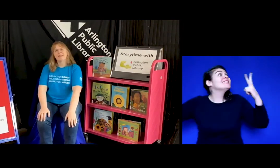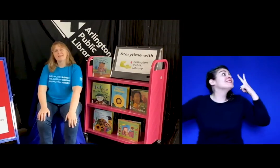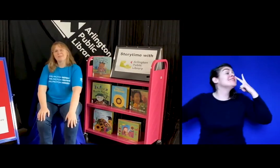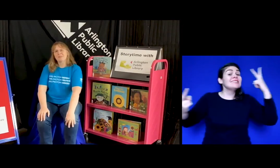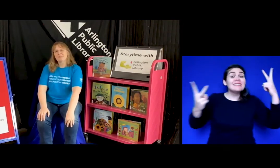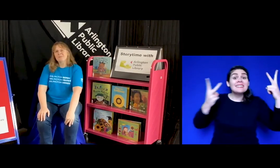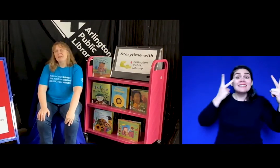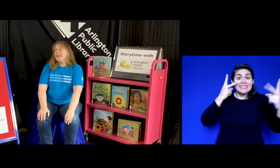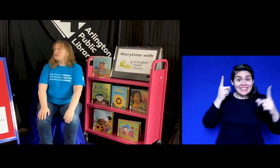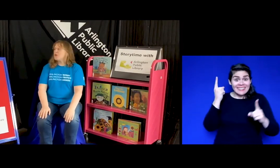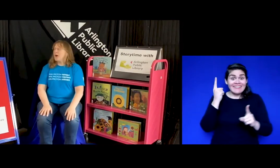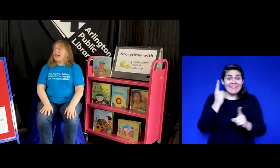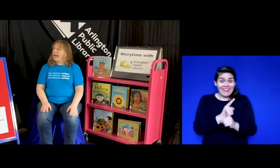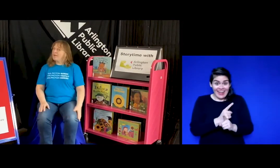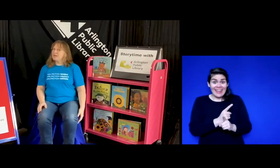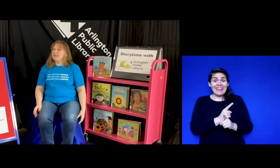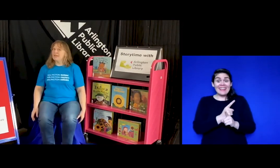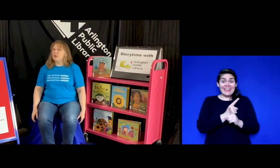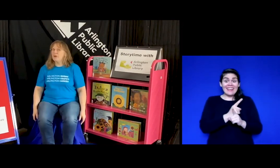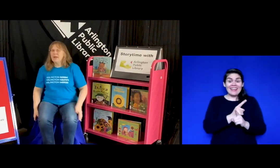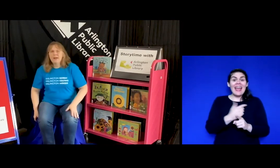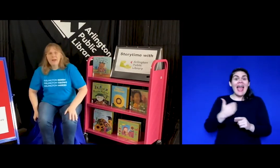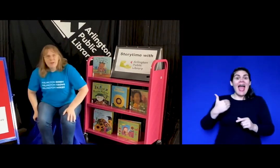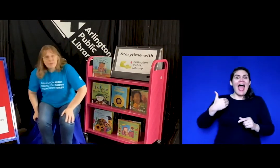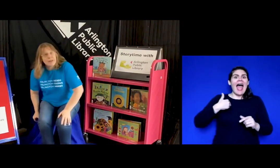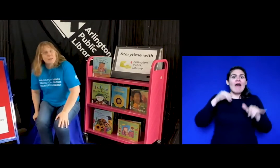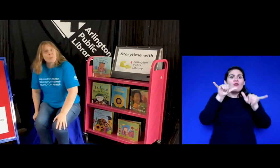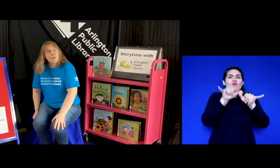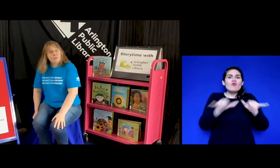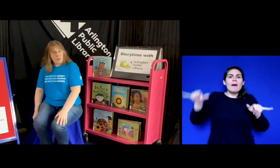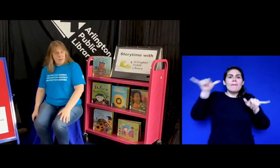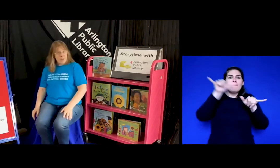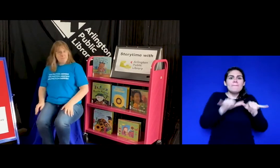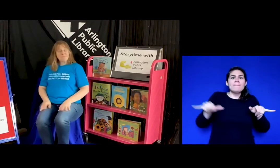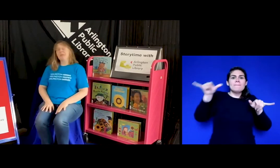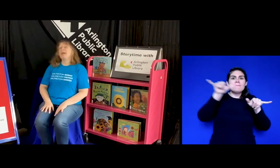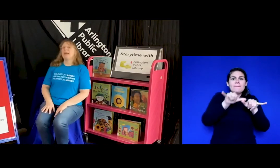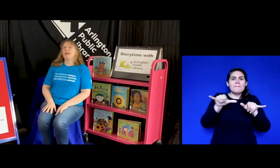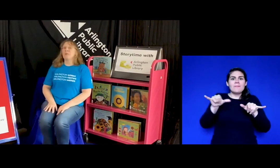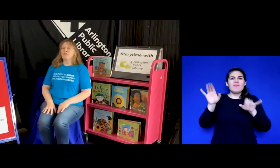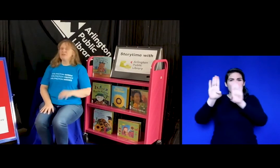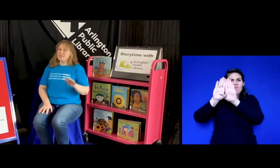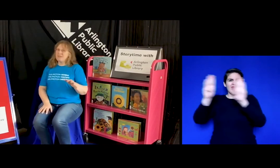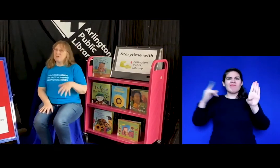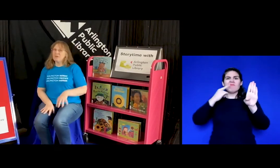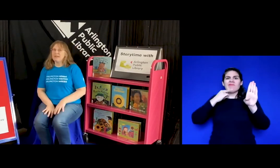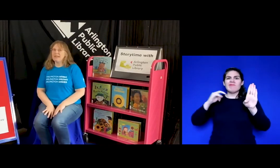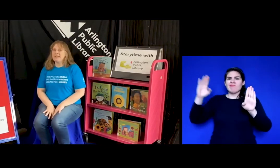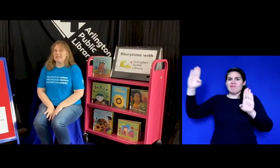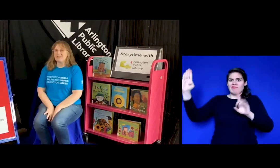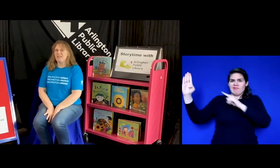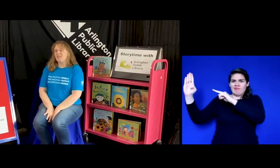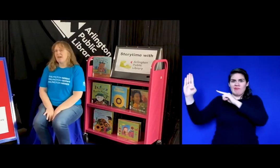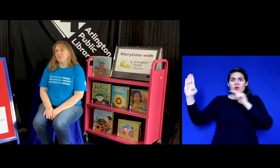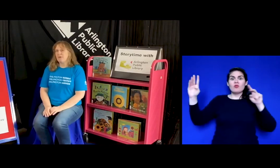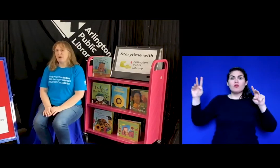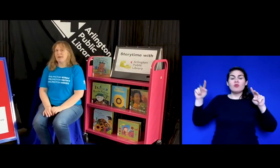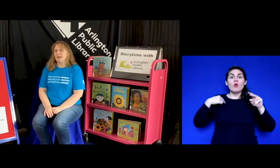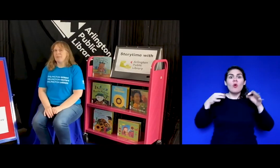so i have a little flannel board rhyme and i want you to see if you can guess the thing i'm talking about